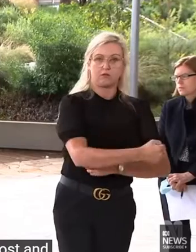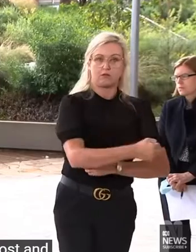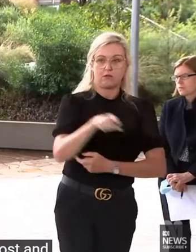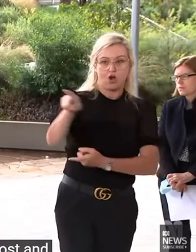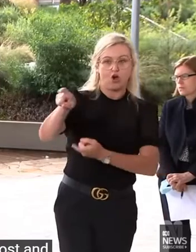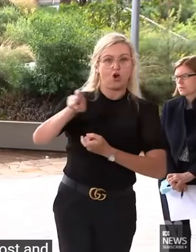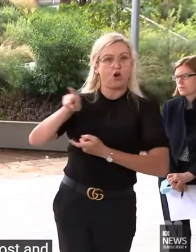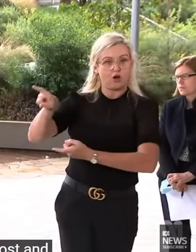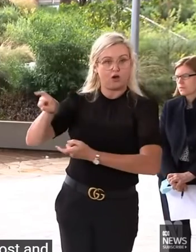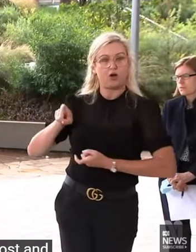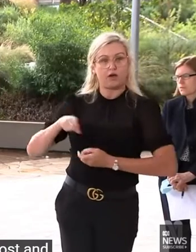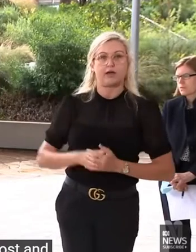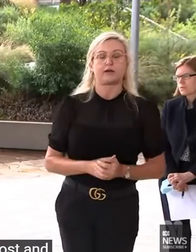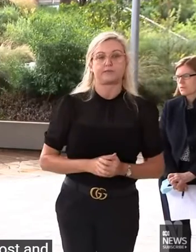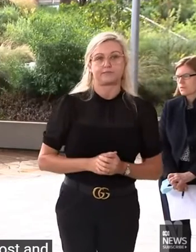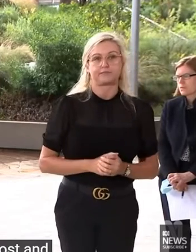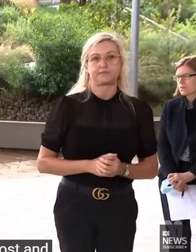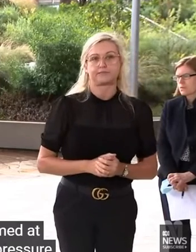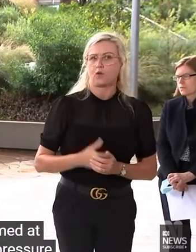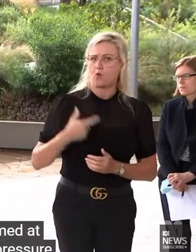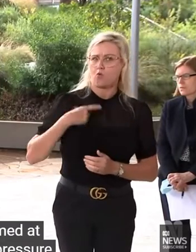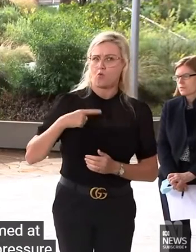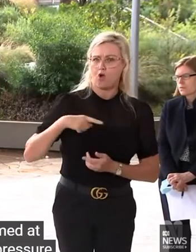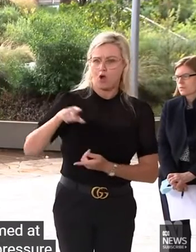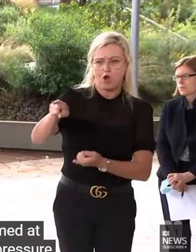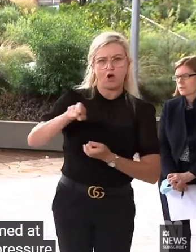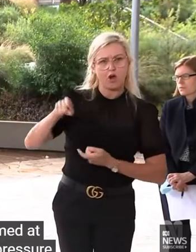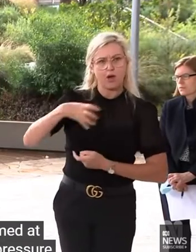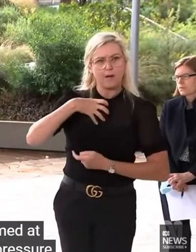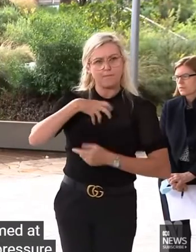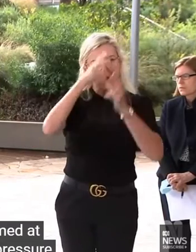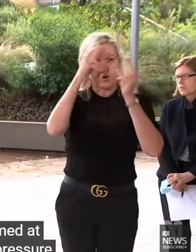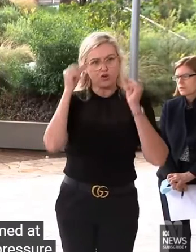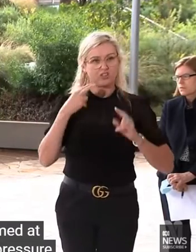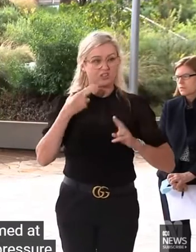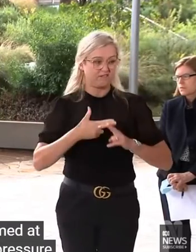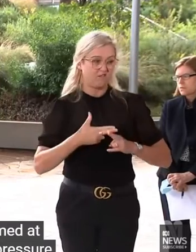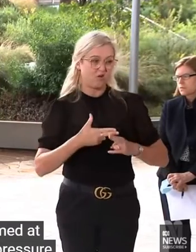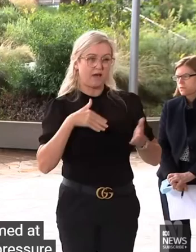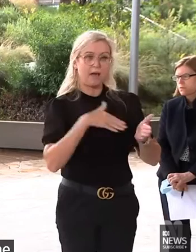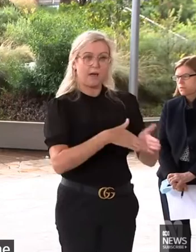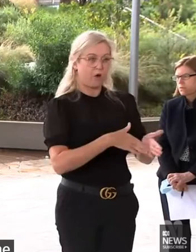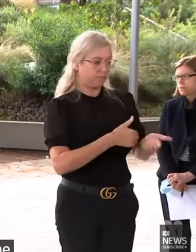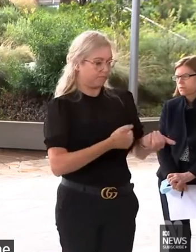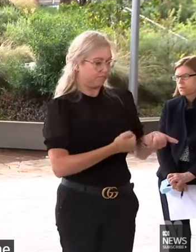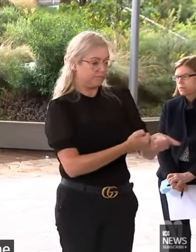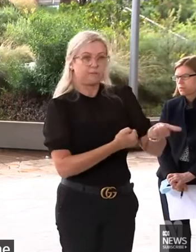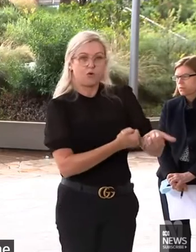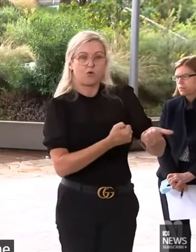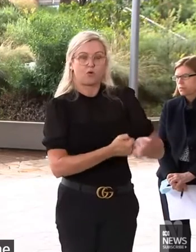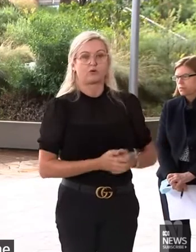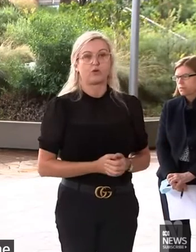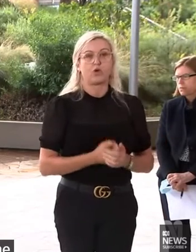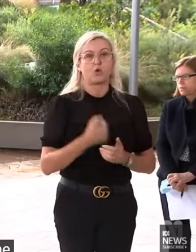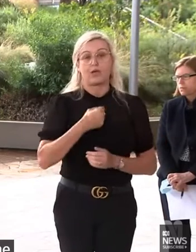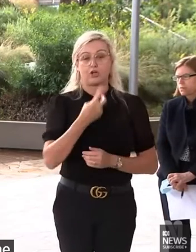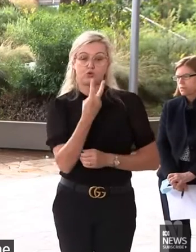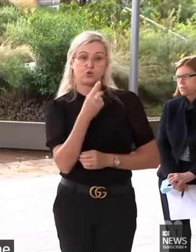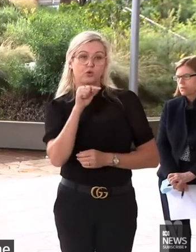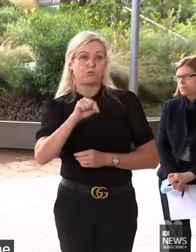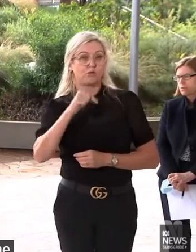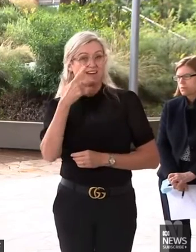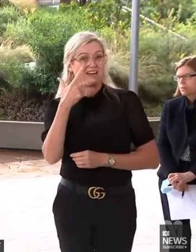that certainly is aimed at trying to relieve the pressure on our front line nursing staff. The government's actually put in $2.8 billion, so